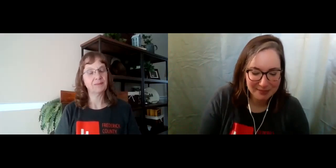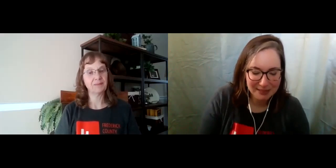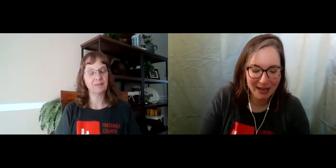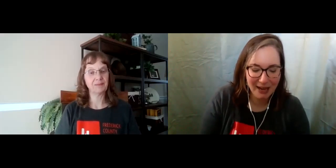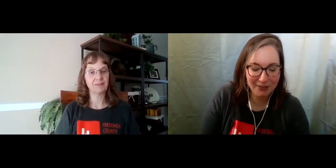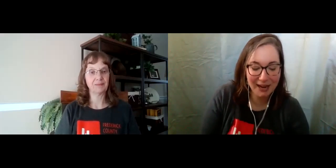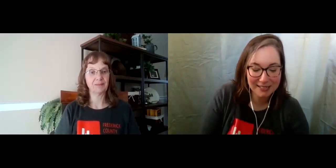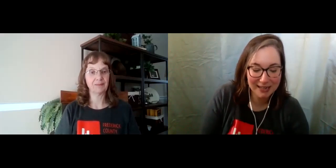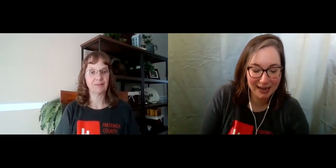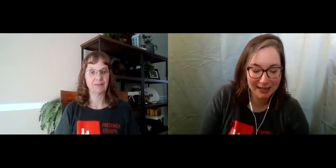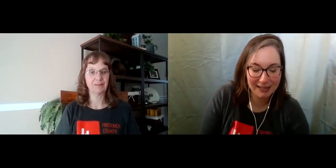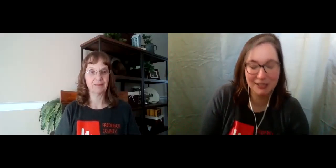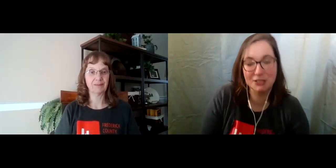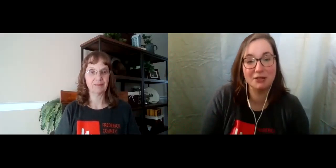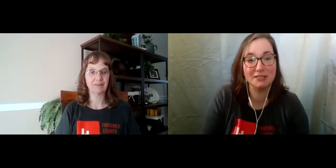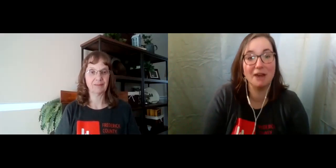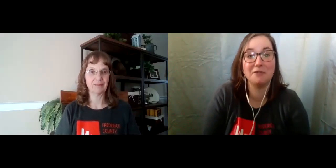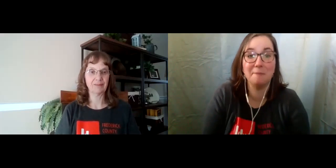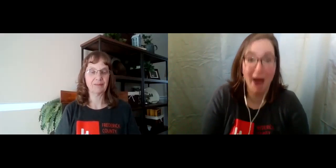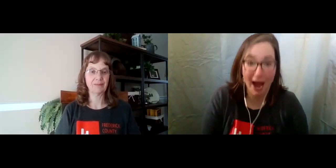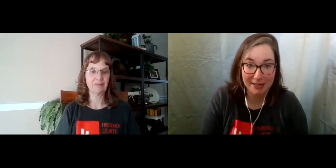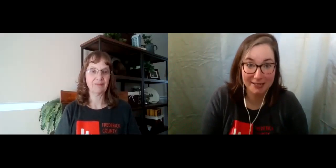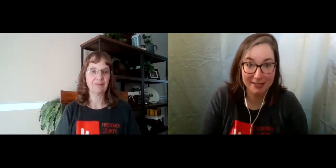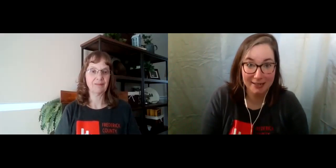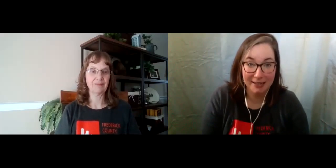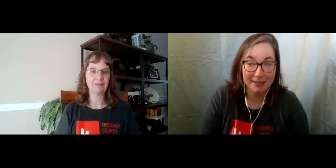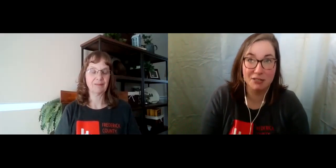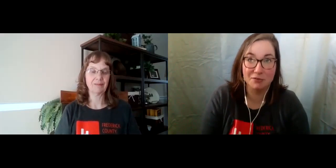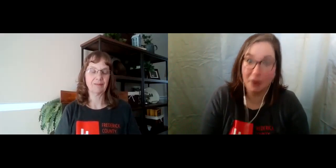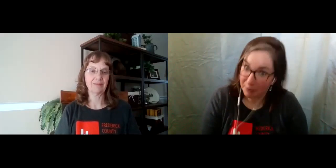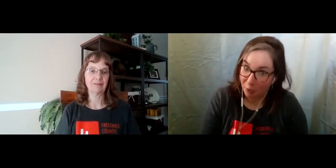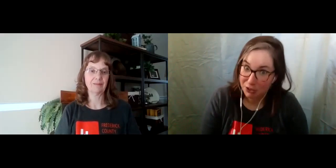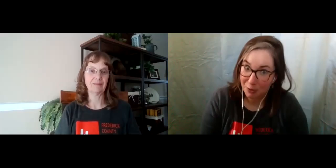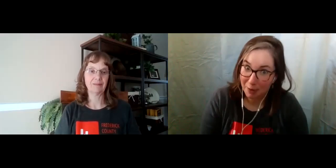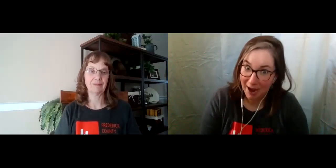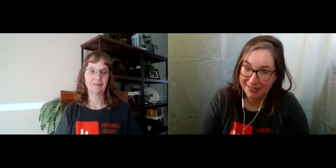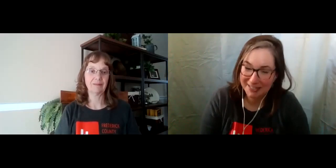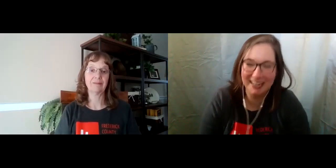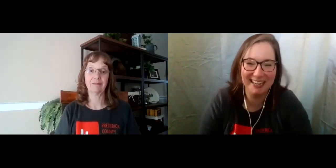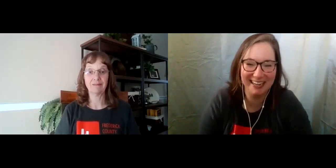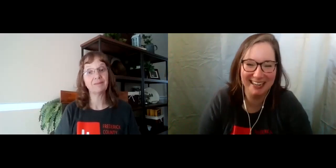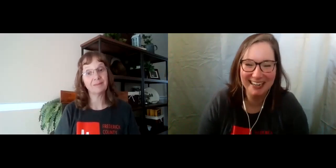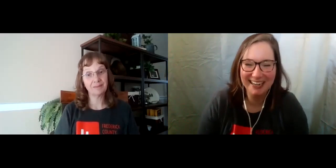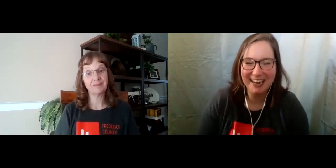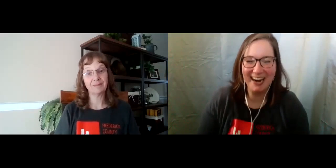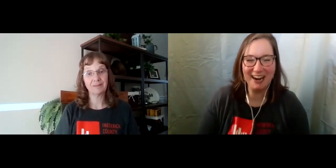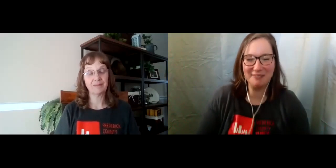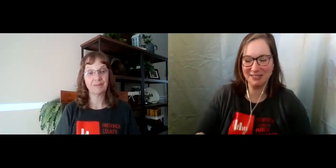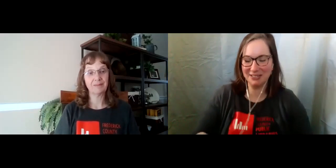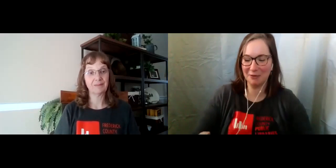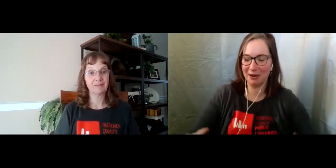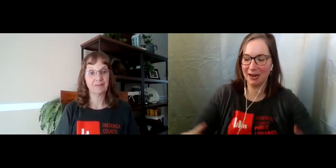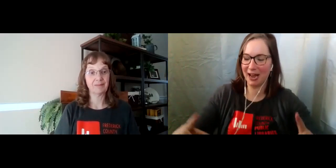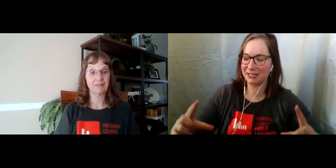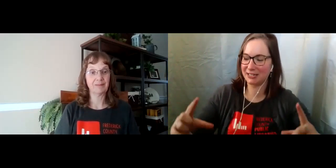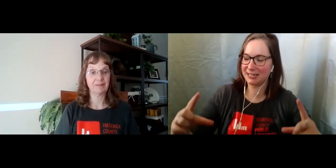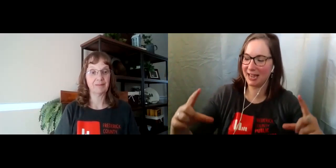The next sign is the sign for mask. Because it's very important to wear masks. So we're going to actually take